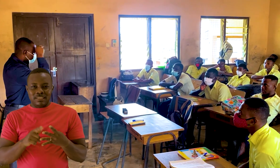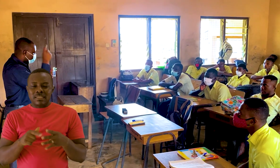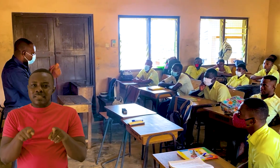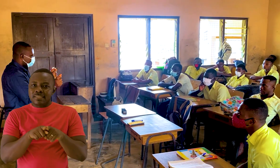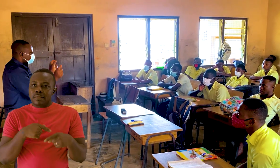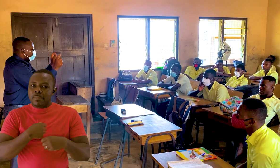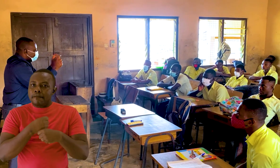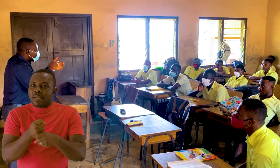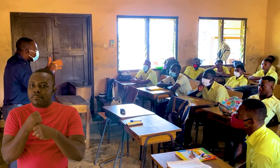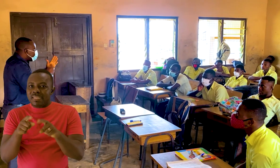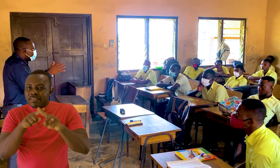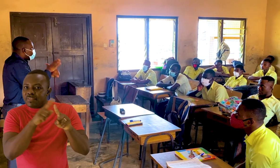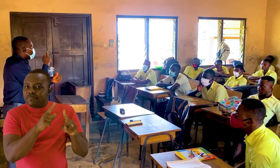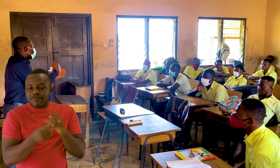produce my own media, such as this video.